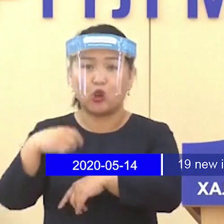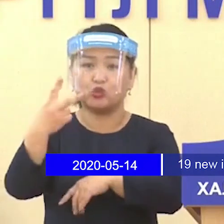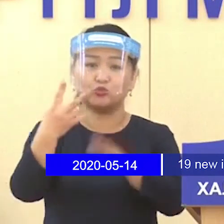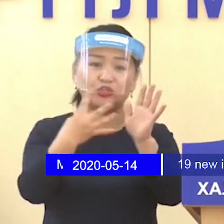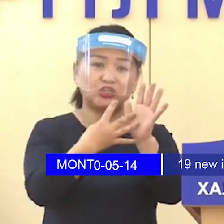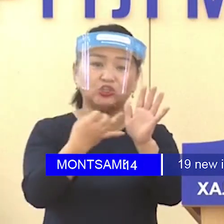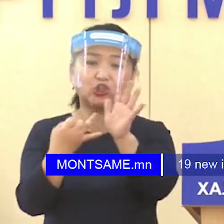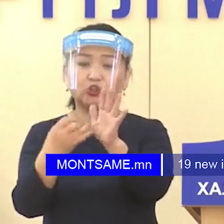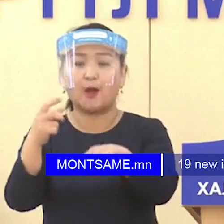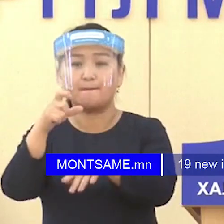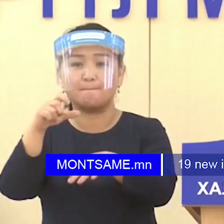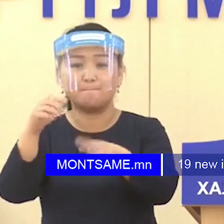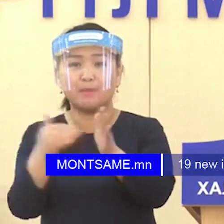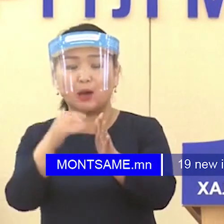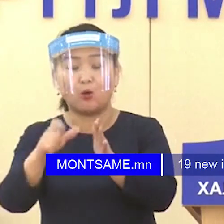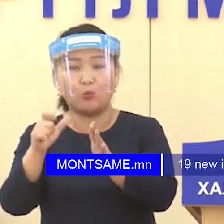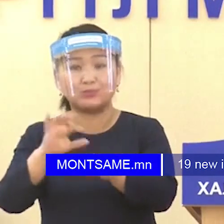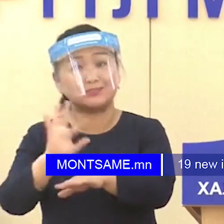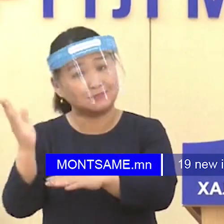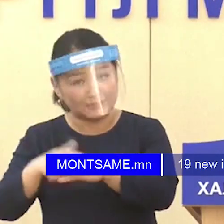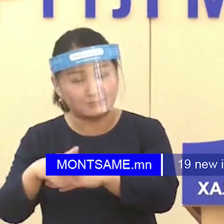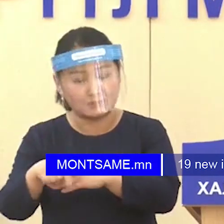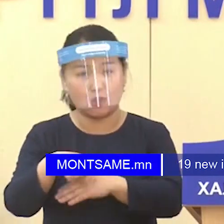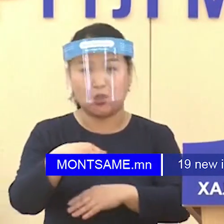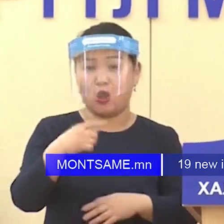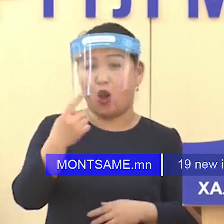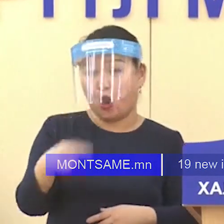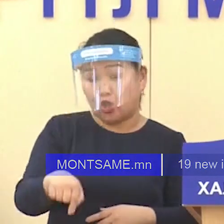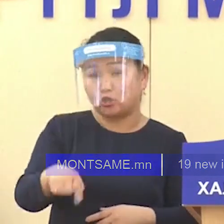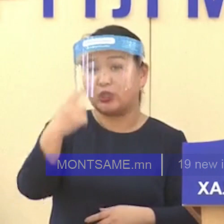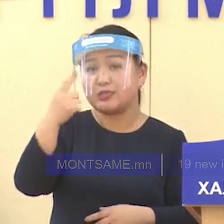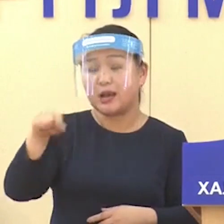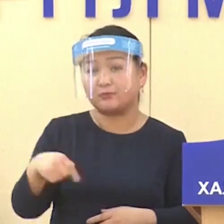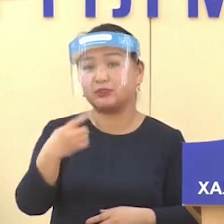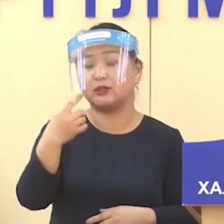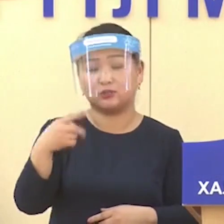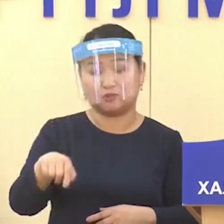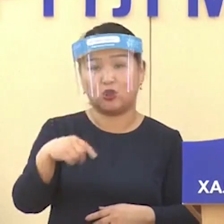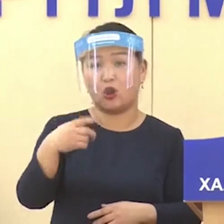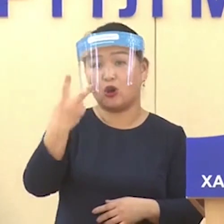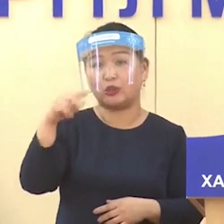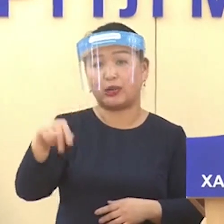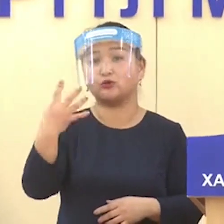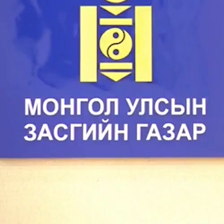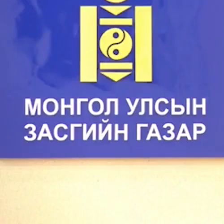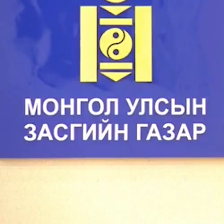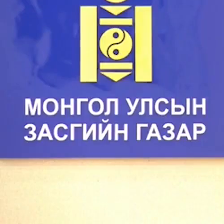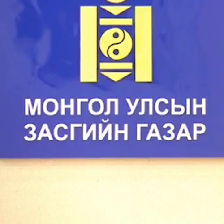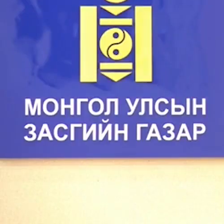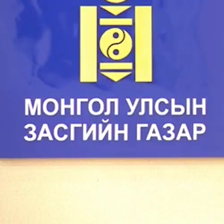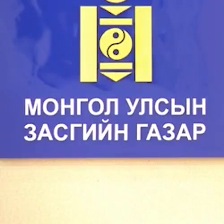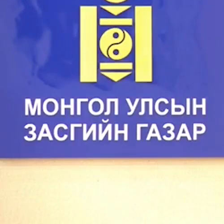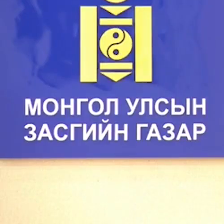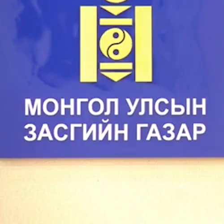were confirmed in Mongolia director of the National Center of Communicable Diseases nim who reports at today's daily briefing